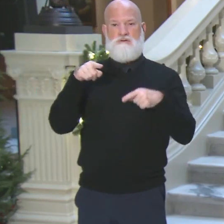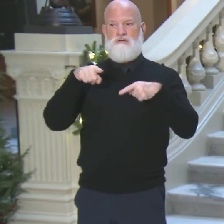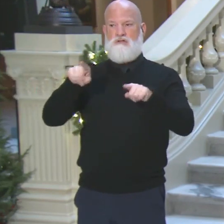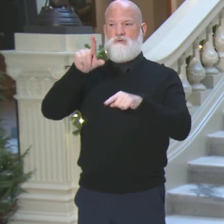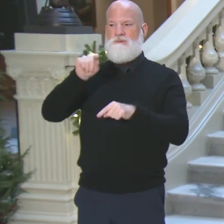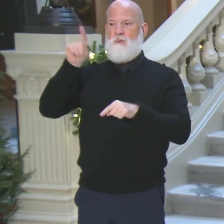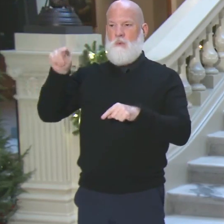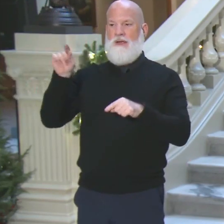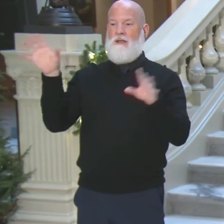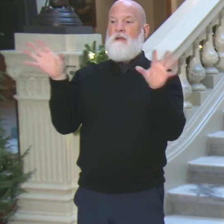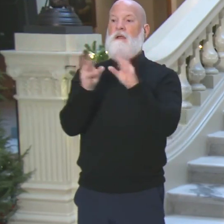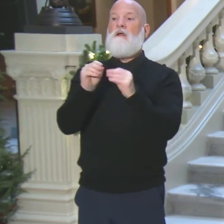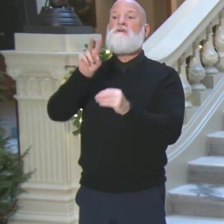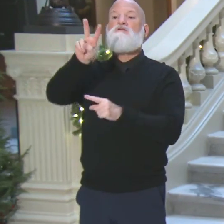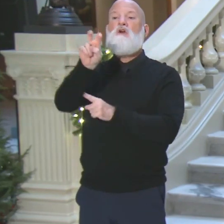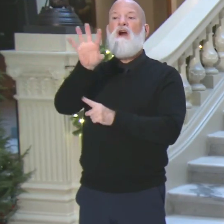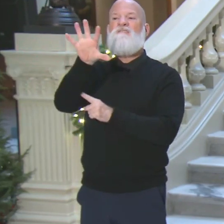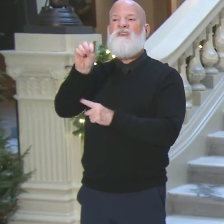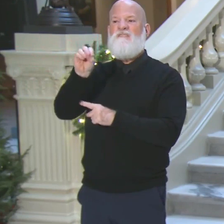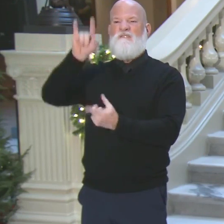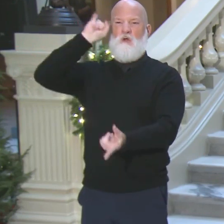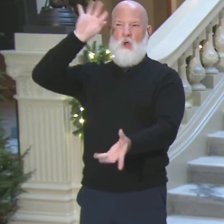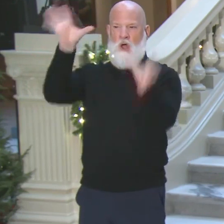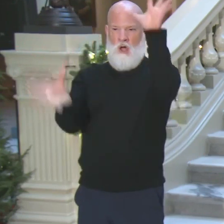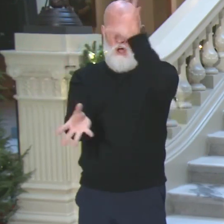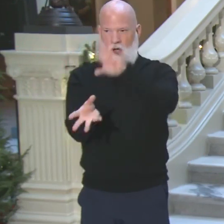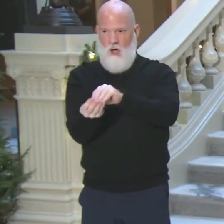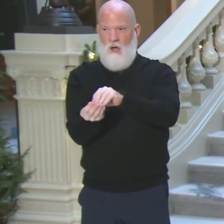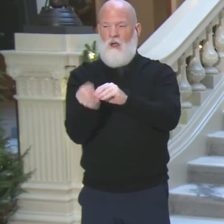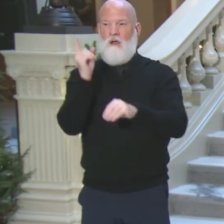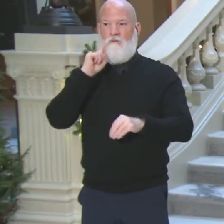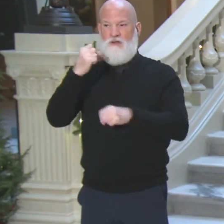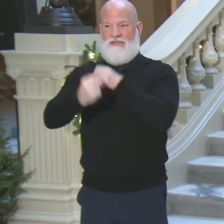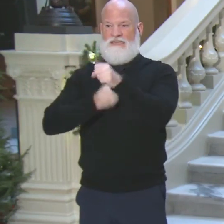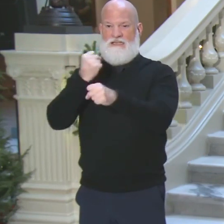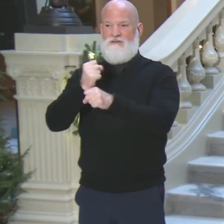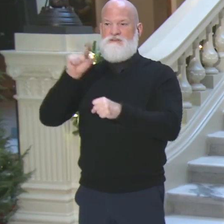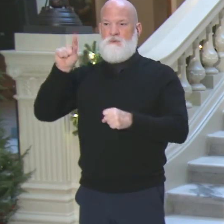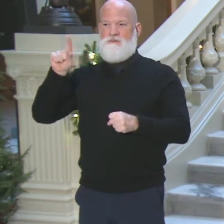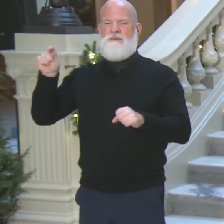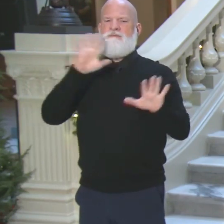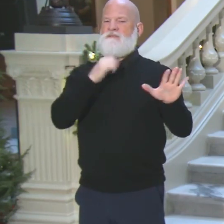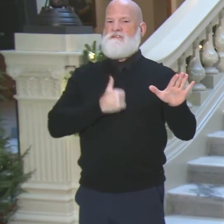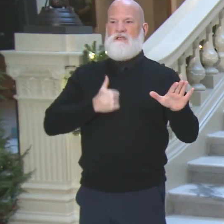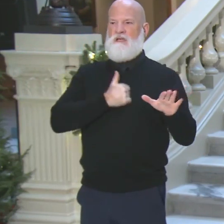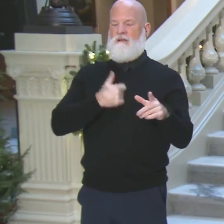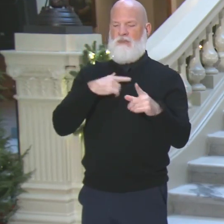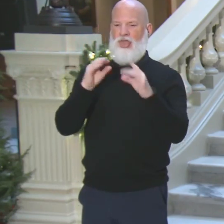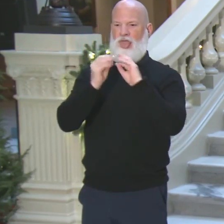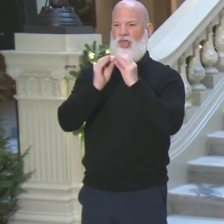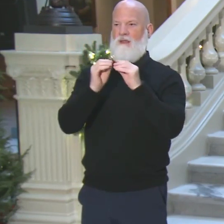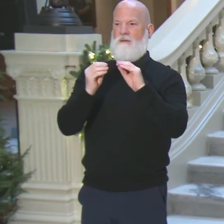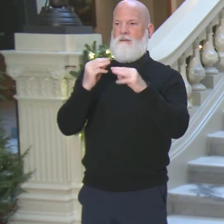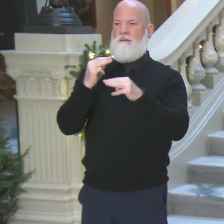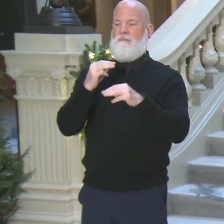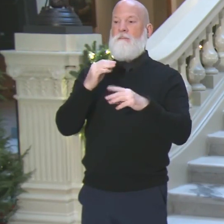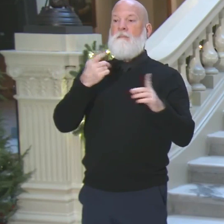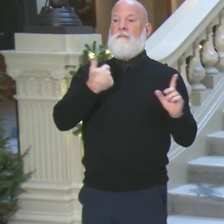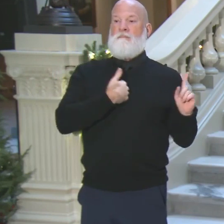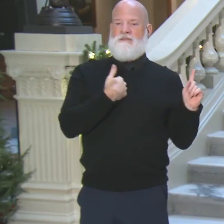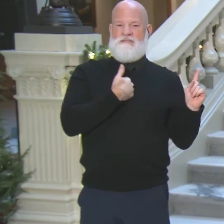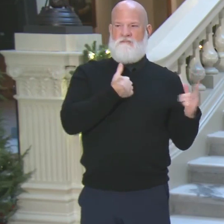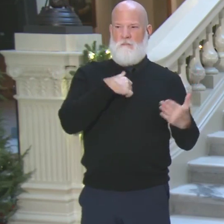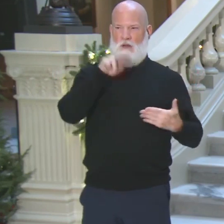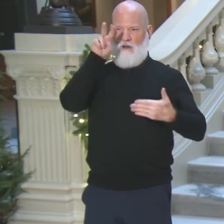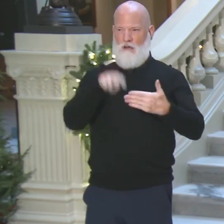250 for all of 2020. And it's probably my fault because I put the Excel spreadsheet and grabbed everything from 2020 and did account. So I'm going to go back and do that again to get the subset